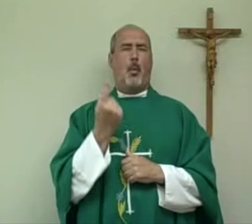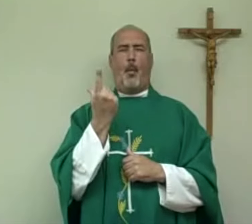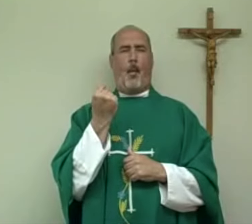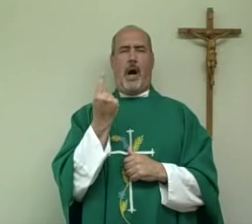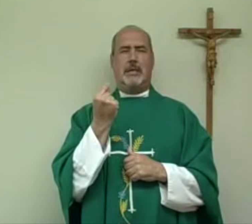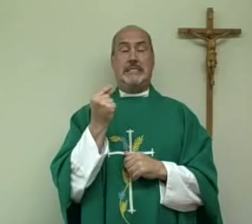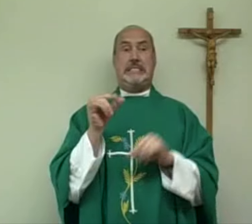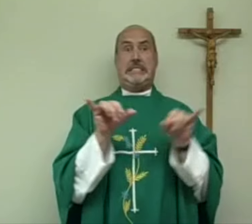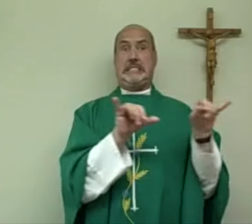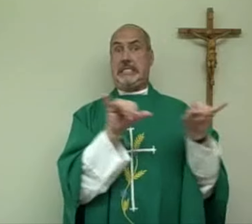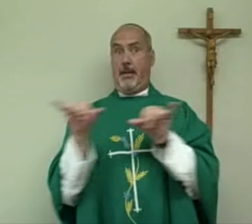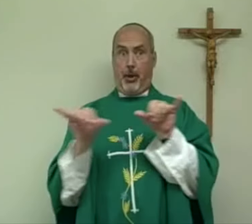Now let me ask you a question.